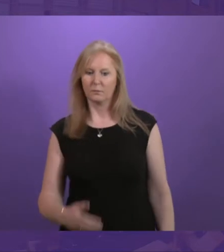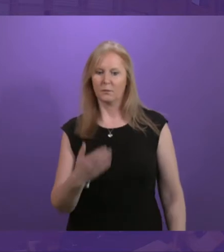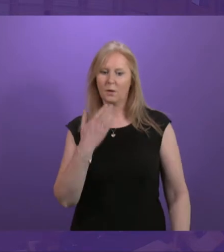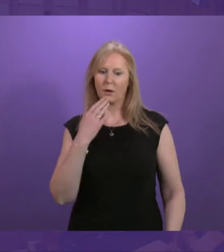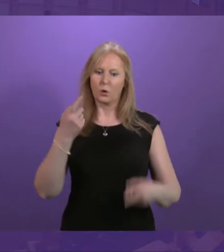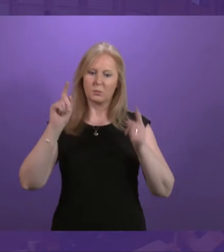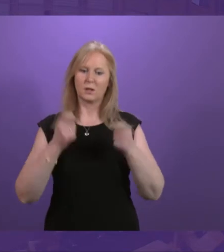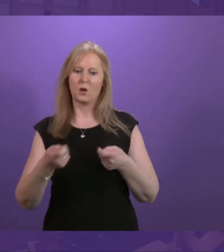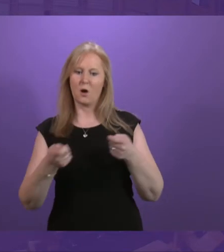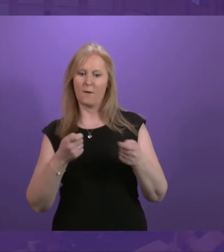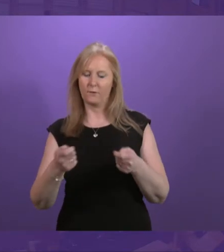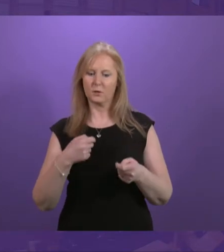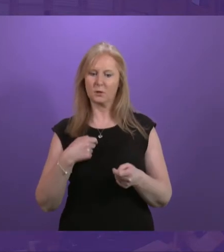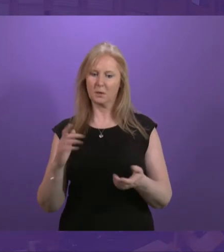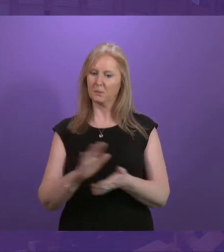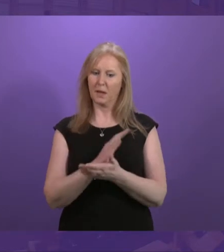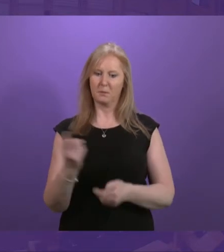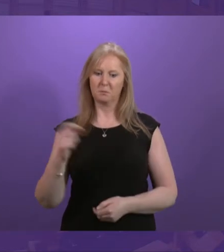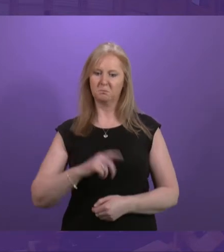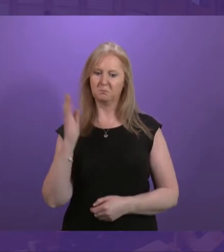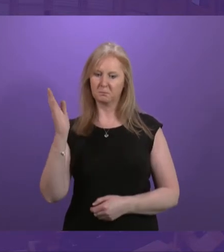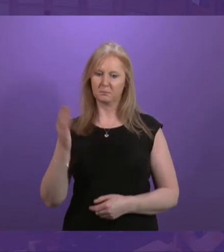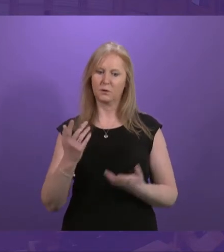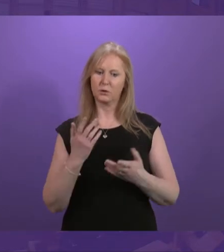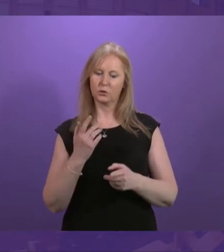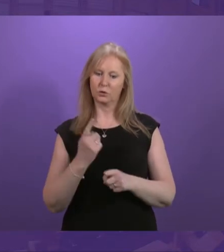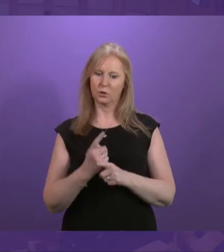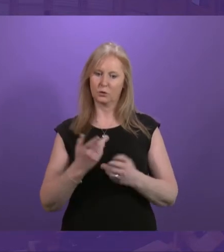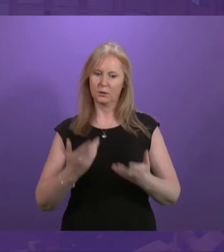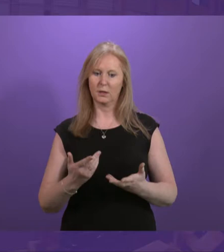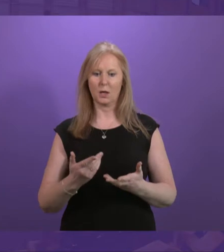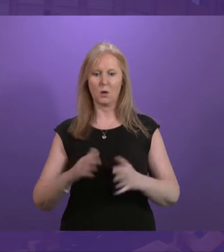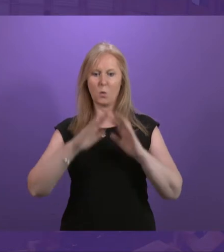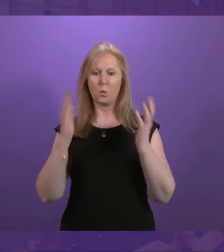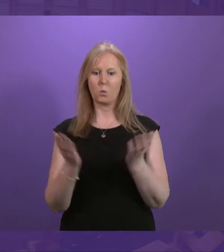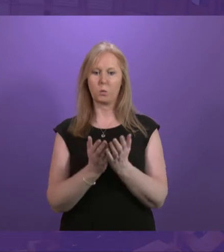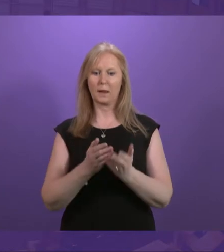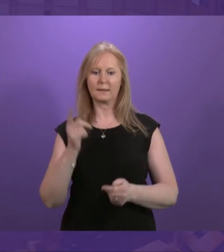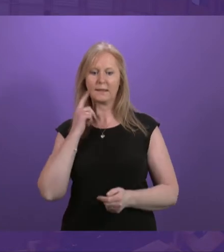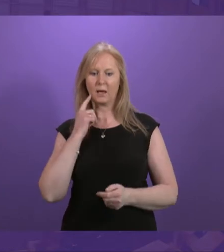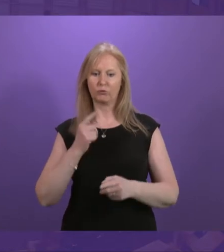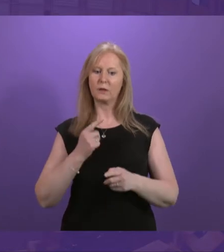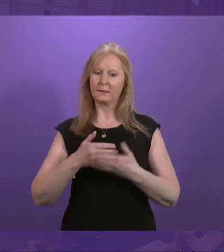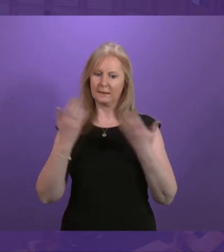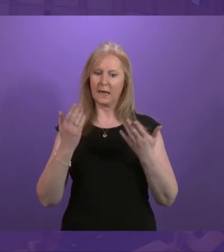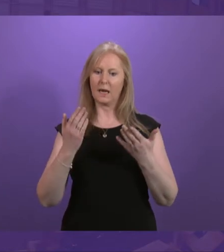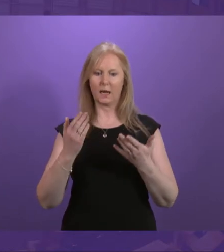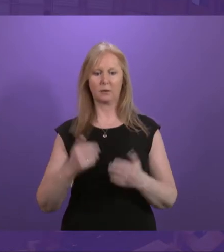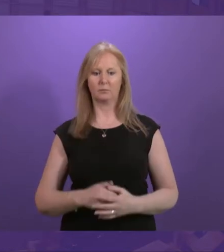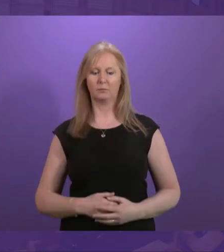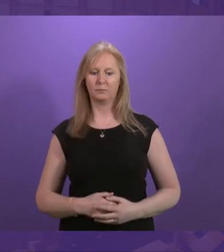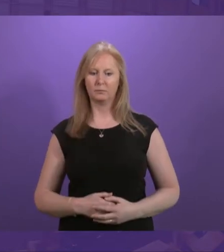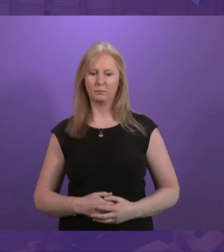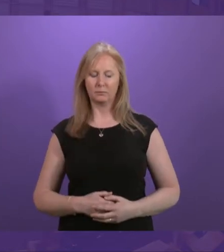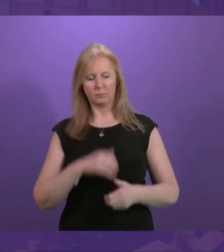the President of the I too am pleased to have been called to speak today to mark World Hearing Day and Hearing Awareness Week. And I would also congratulate